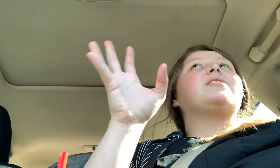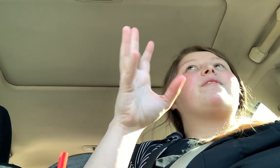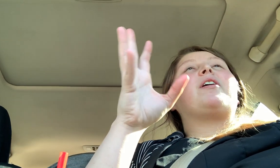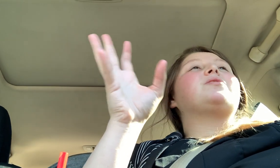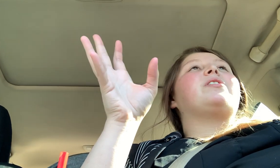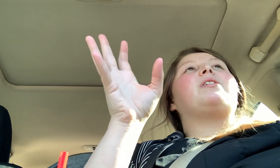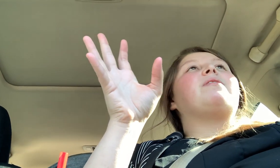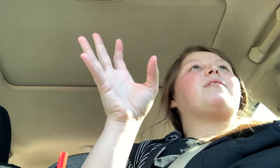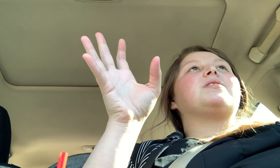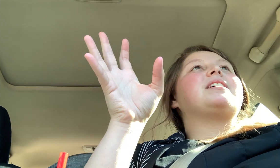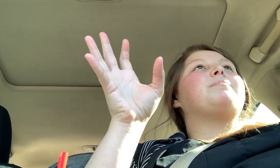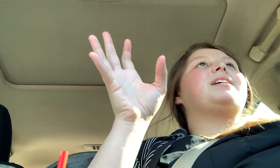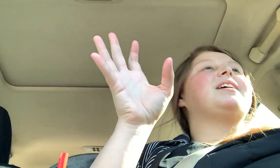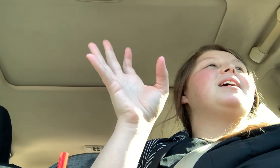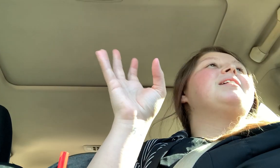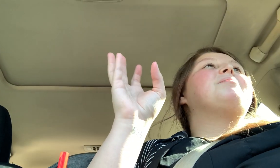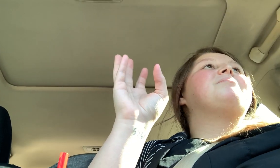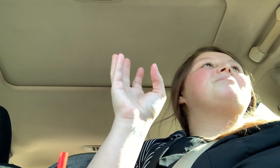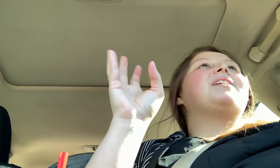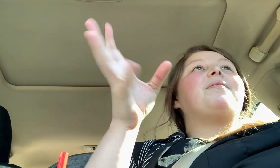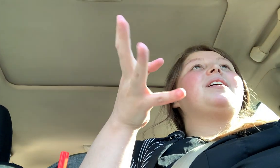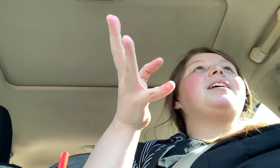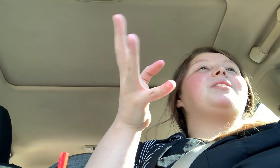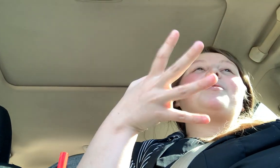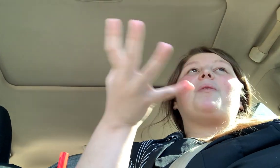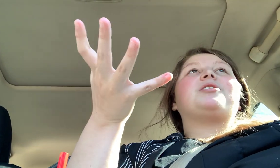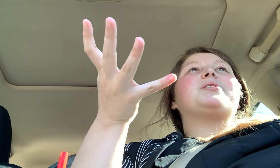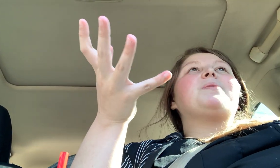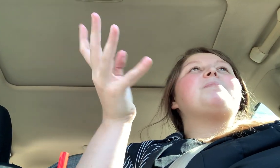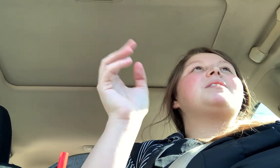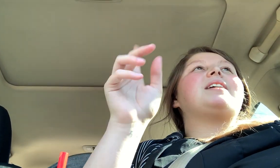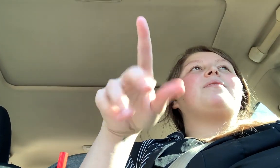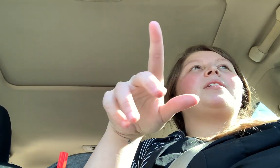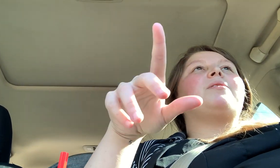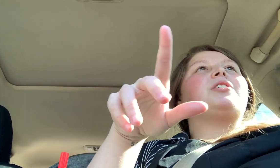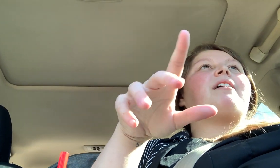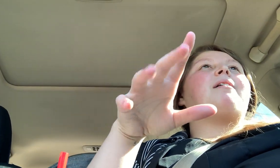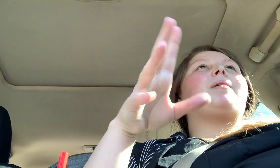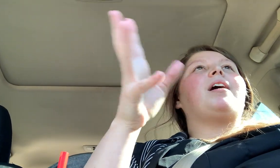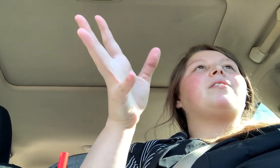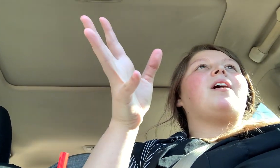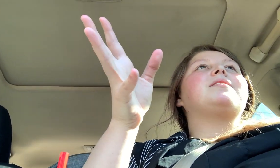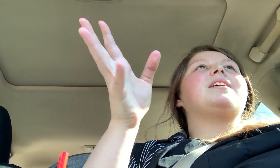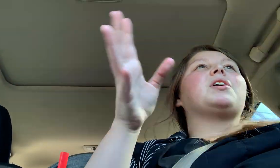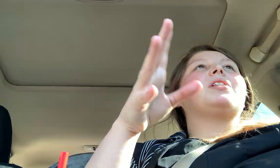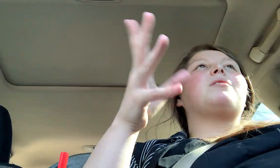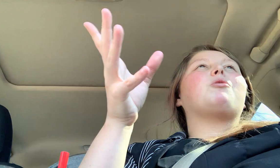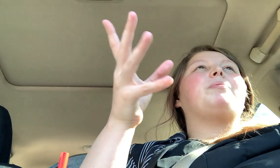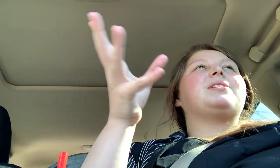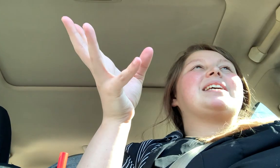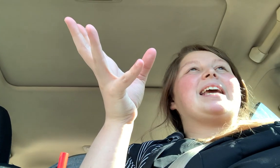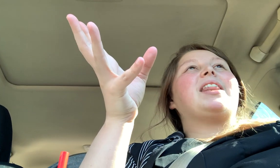is the first video you've ever seen of me, definitely you can watch this one, but definitely go check out my other content. They're a little more put together.